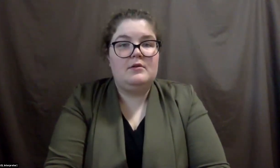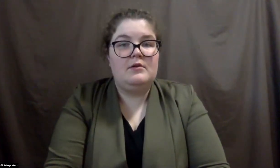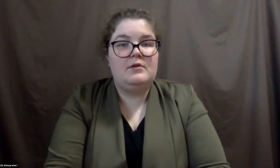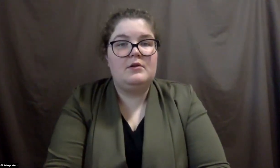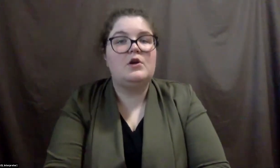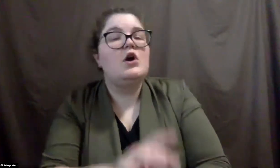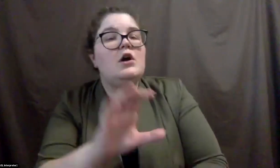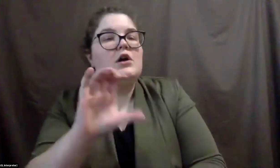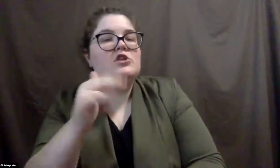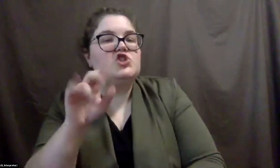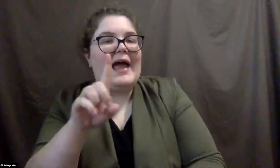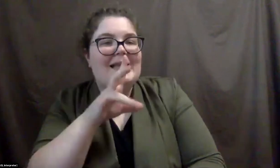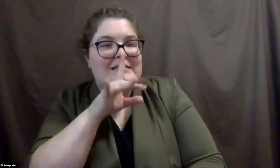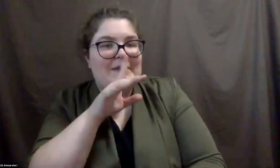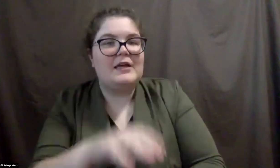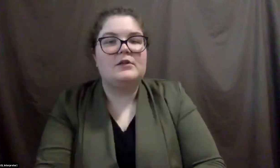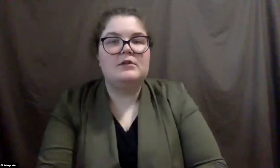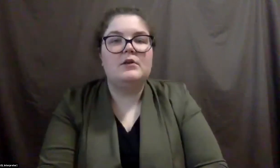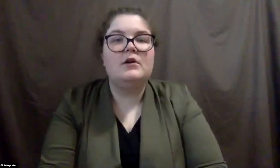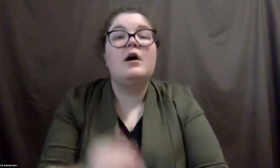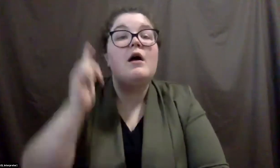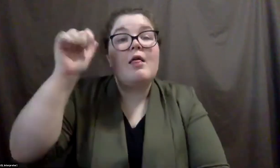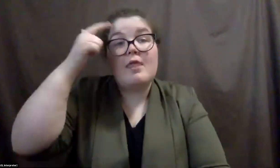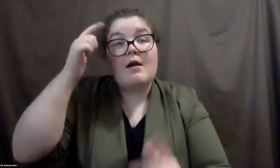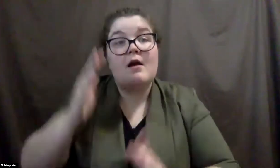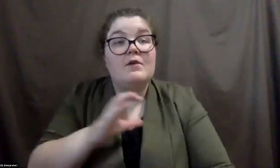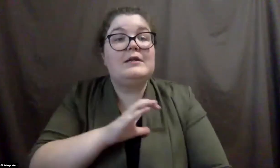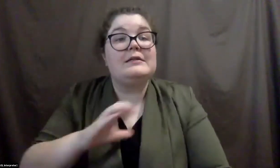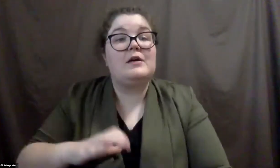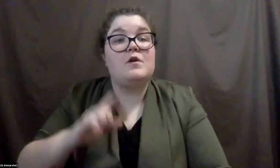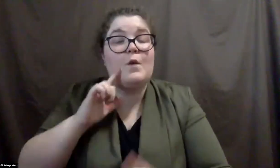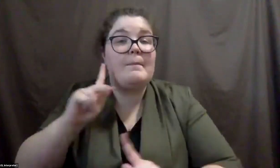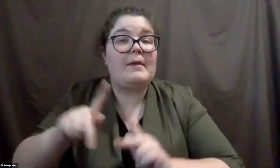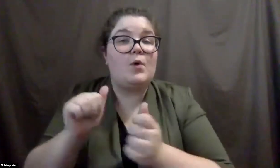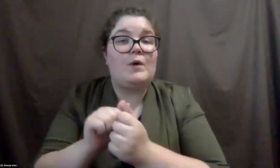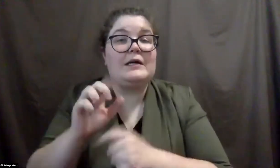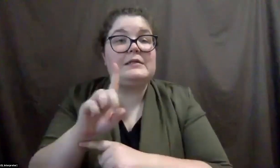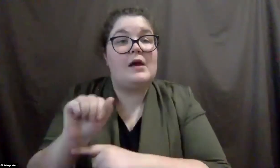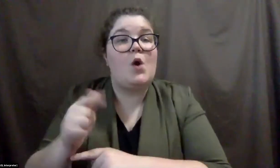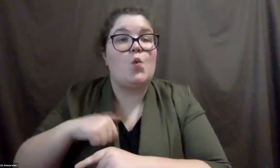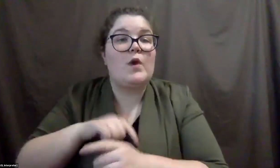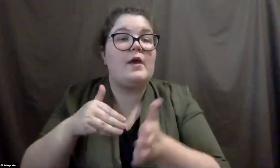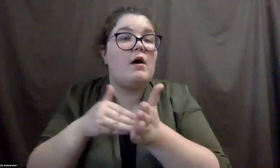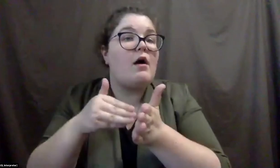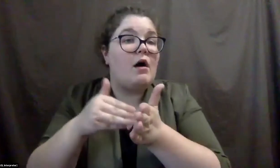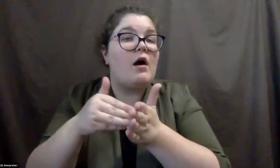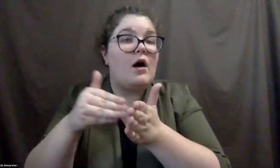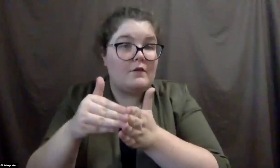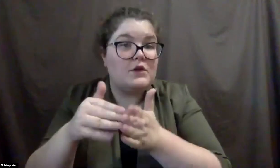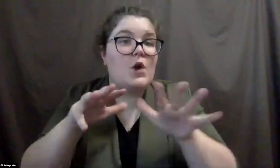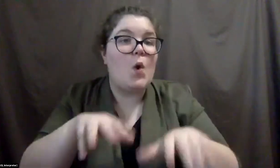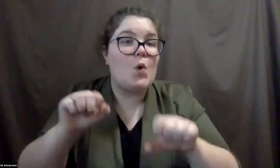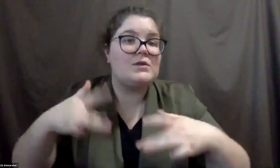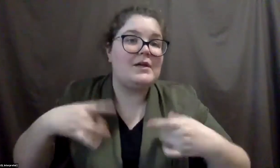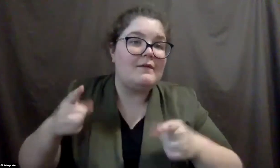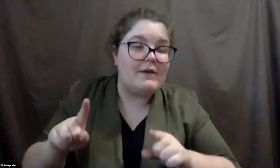Sure. So, um, with the governor's council for people with disabilities, we, we often, uh, conduct, uh, events and conferences